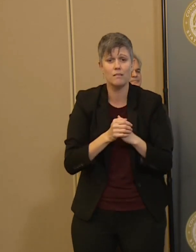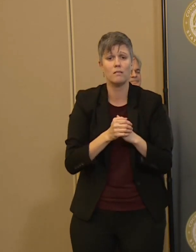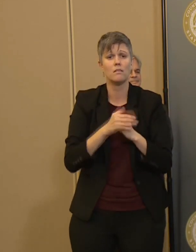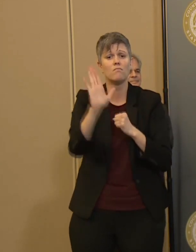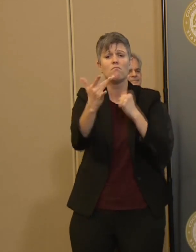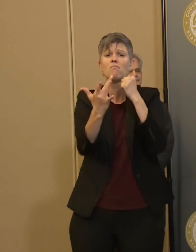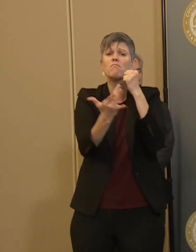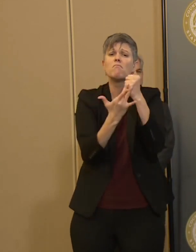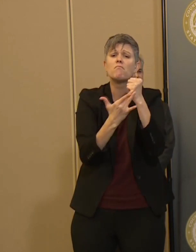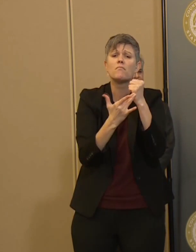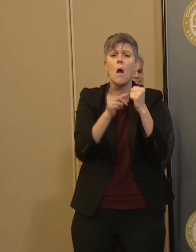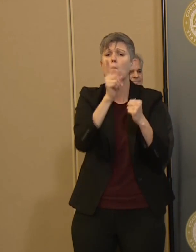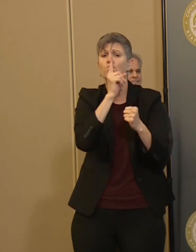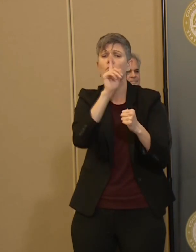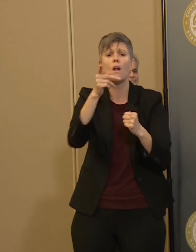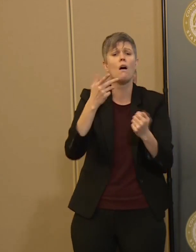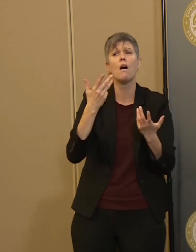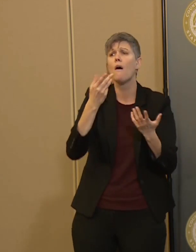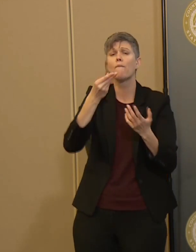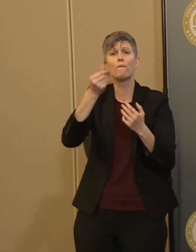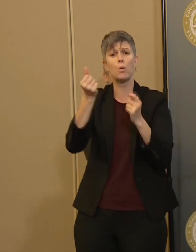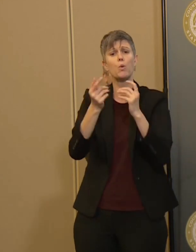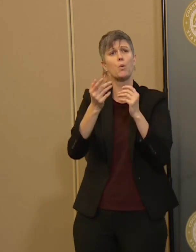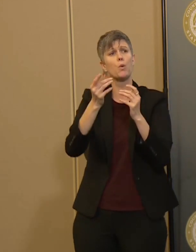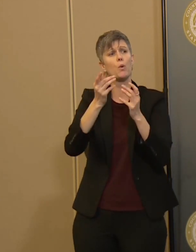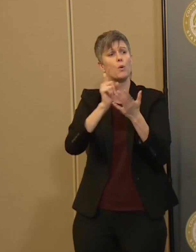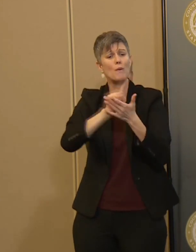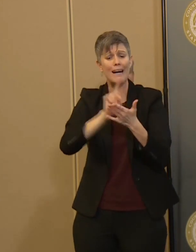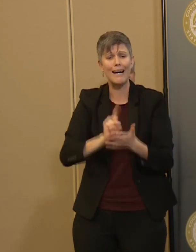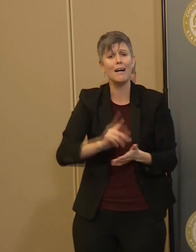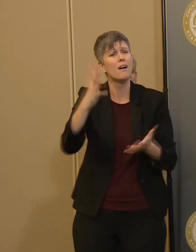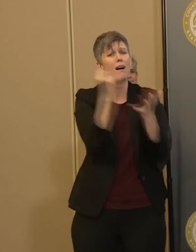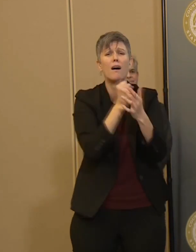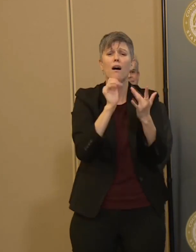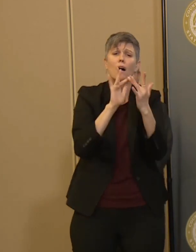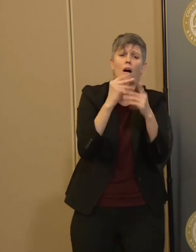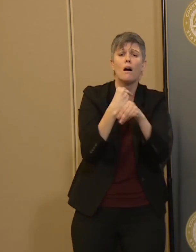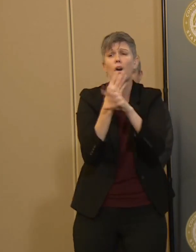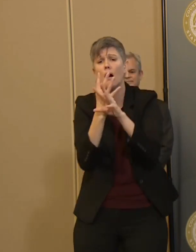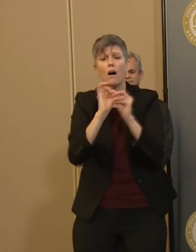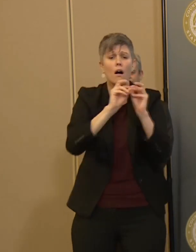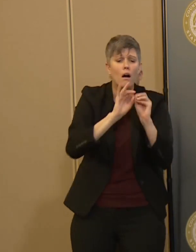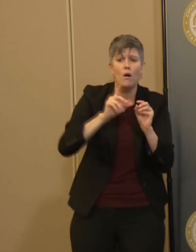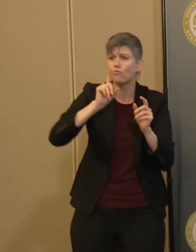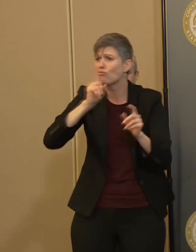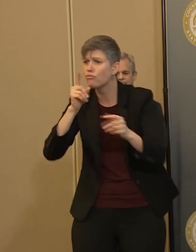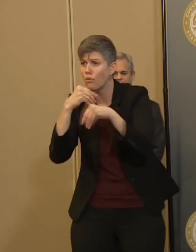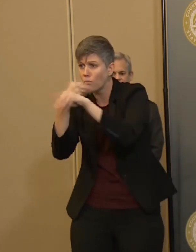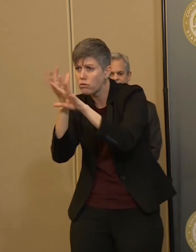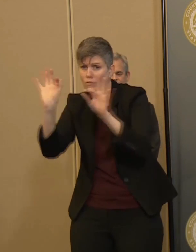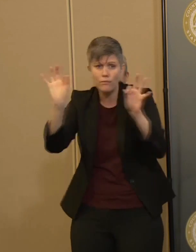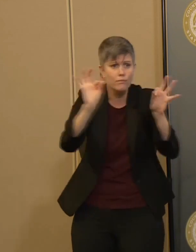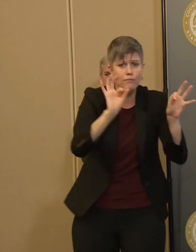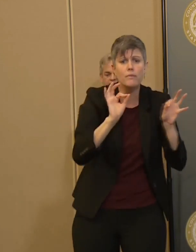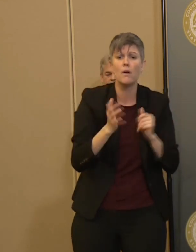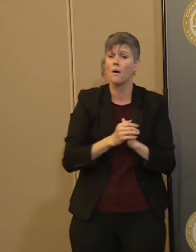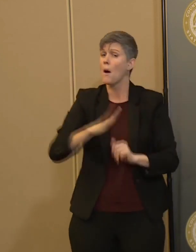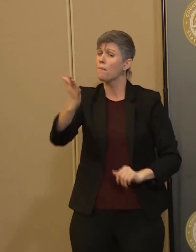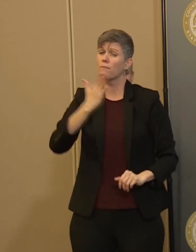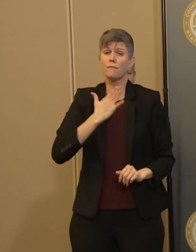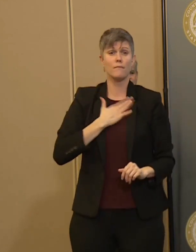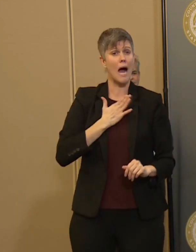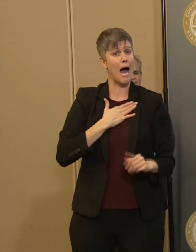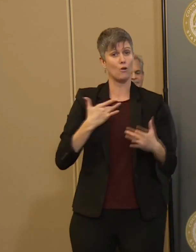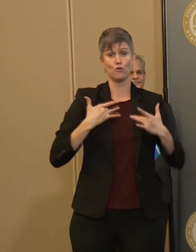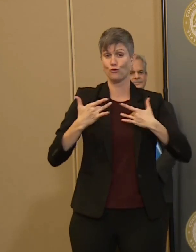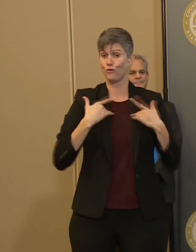many weeks to communicate with our friends and to check on those. The greatest concern that I have as county judge and as a